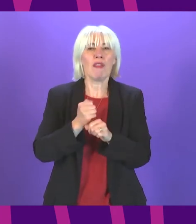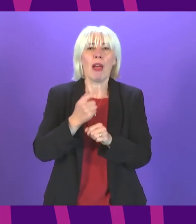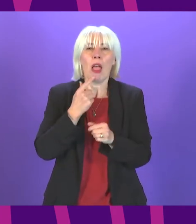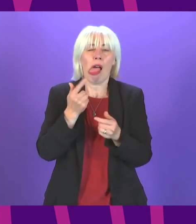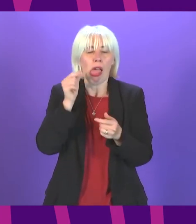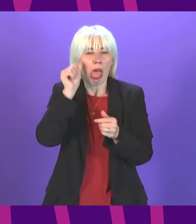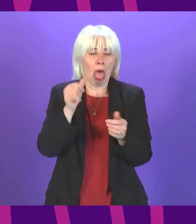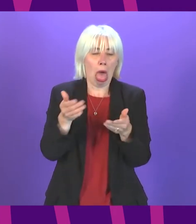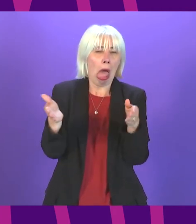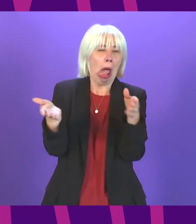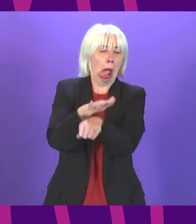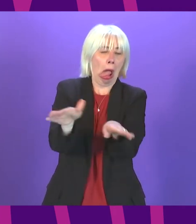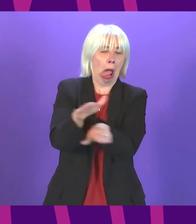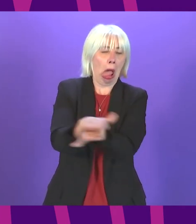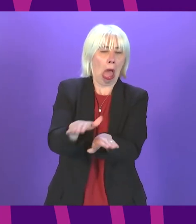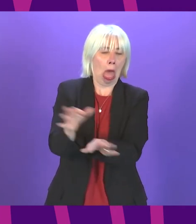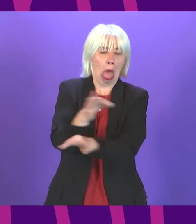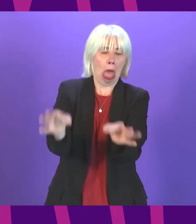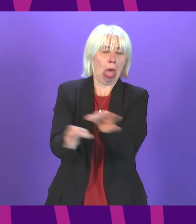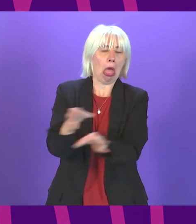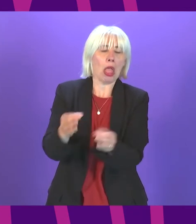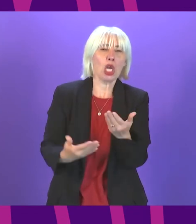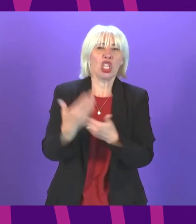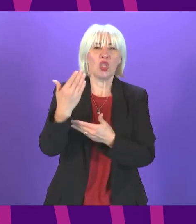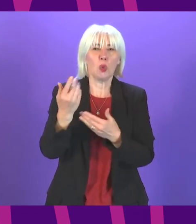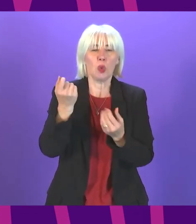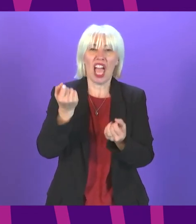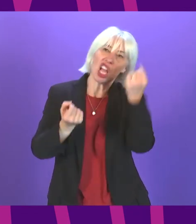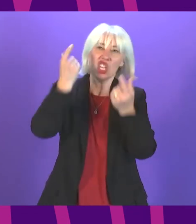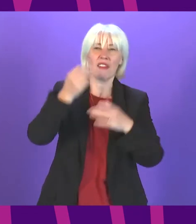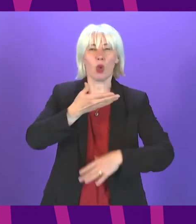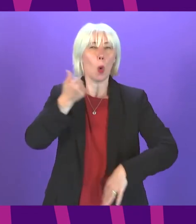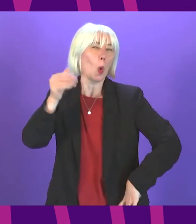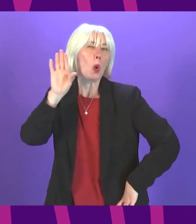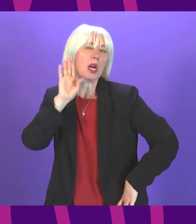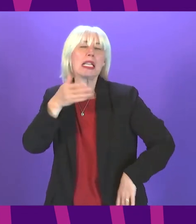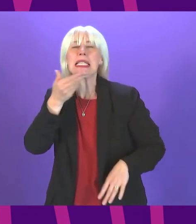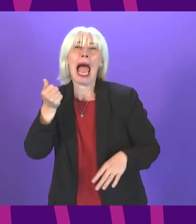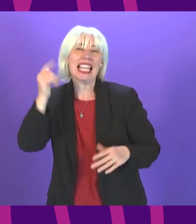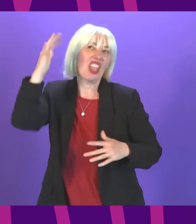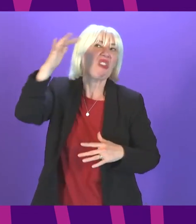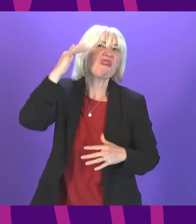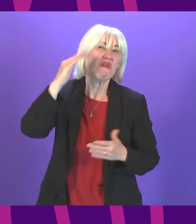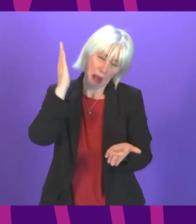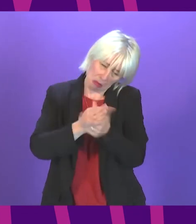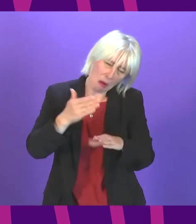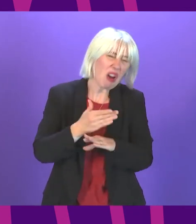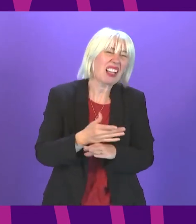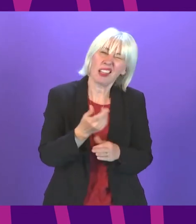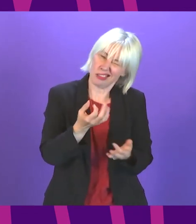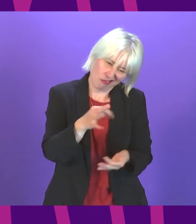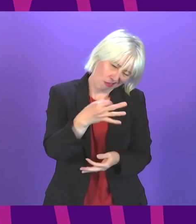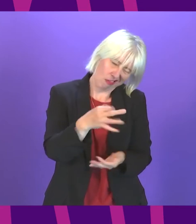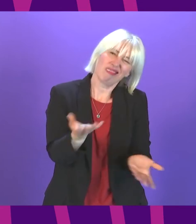cracks with a combination of new policy initiatives that sound nice in theory but do very little in practice and